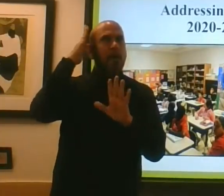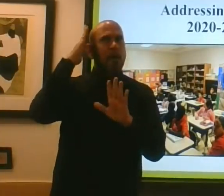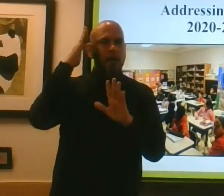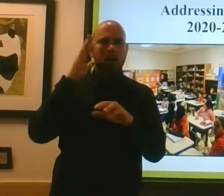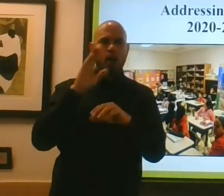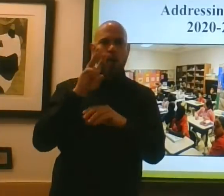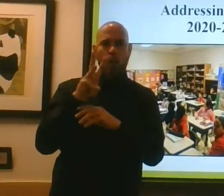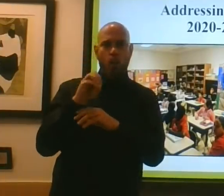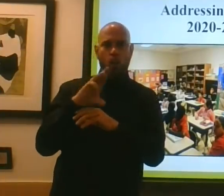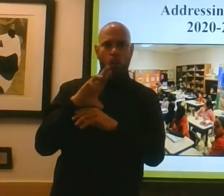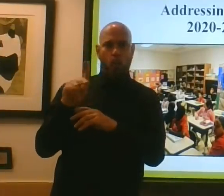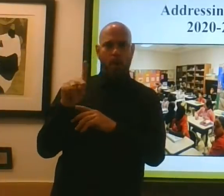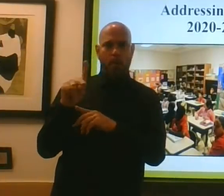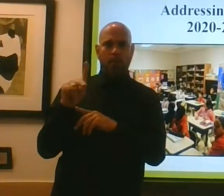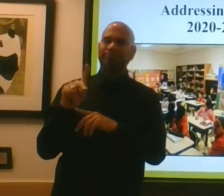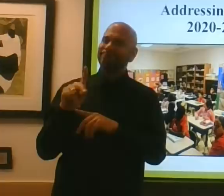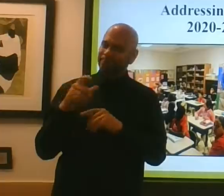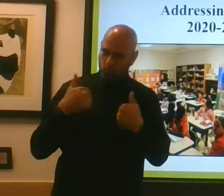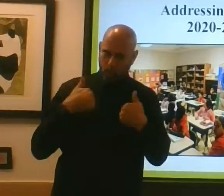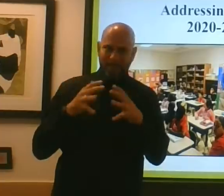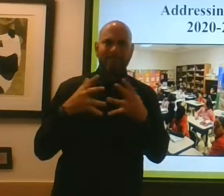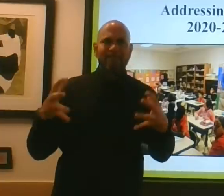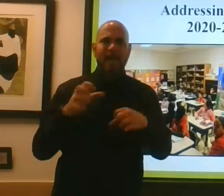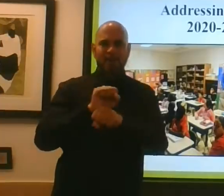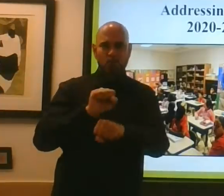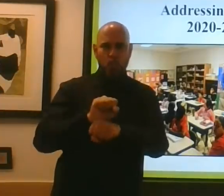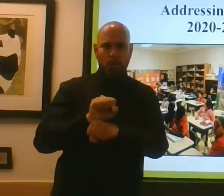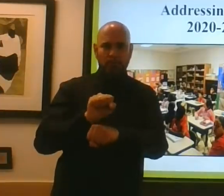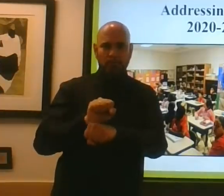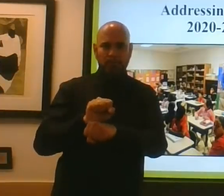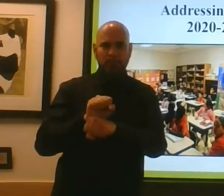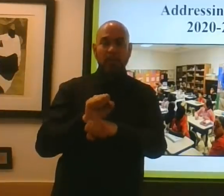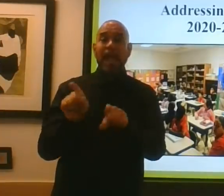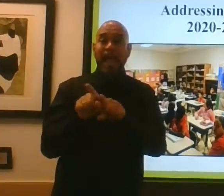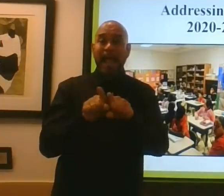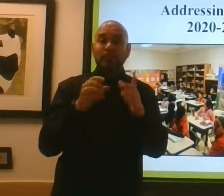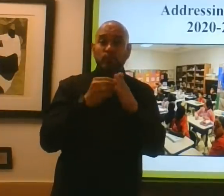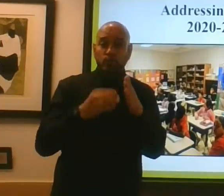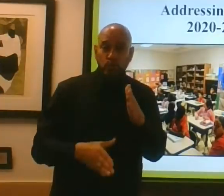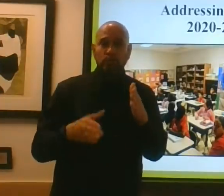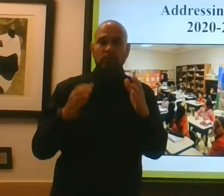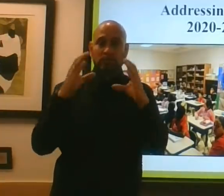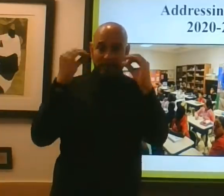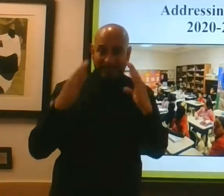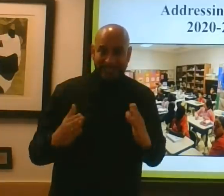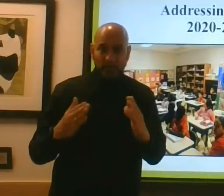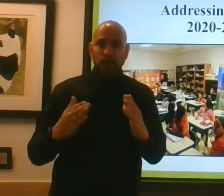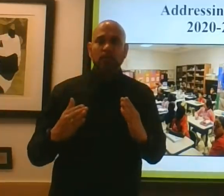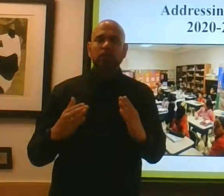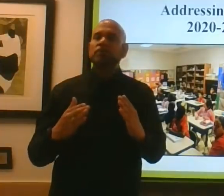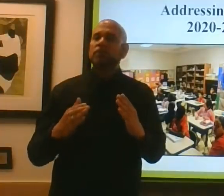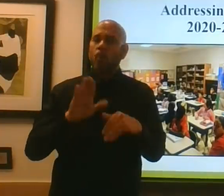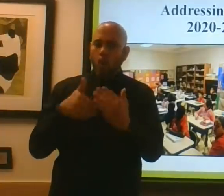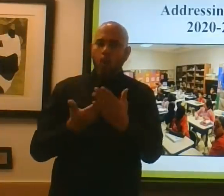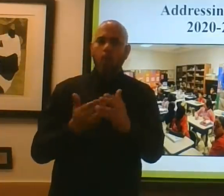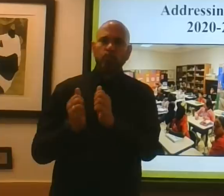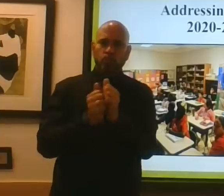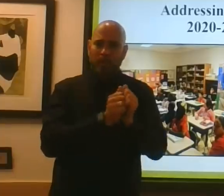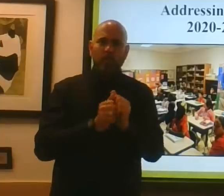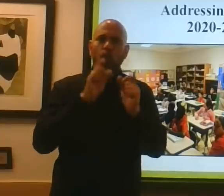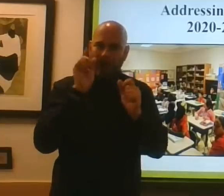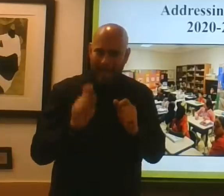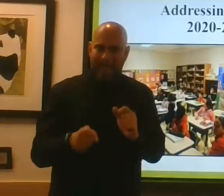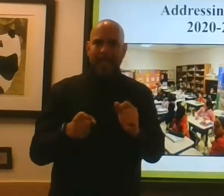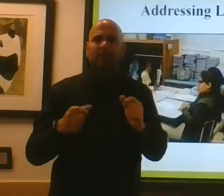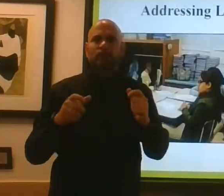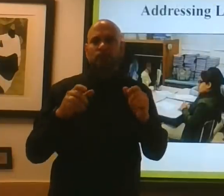as educators, as students, as parents, all of us working together. We've got quite a bit of work to do, but we will get